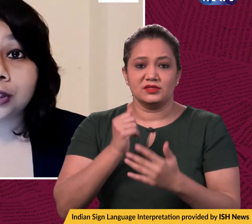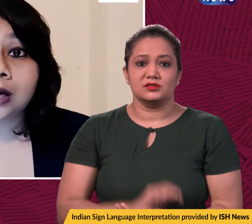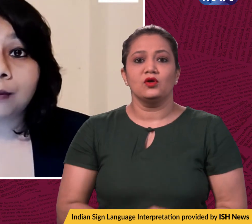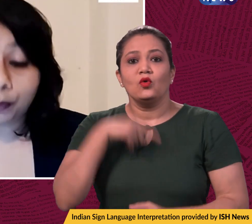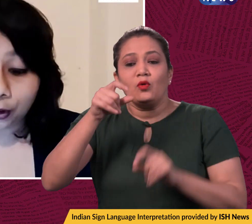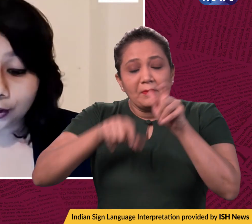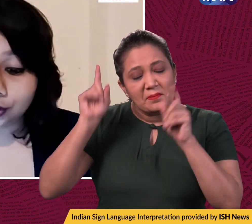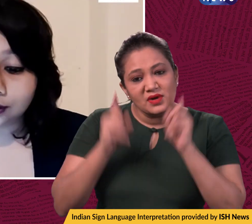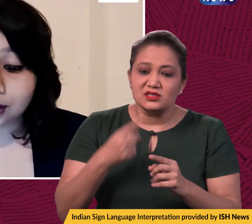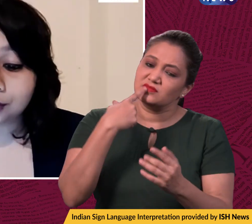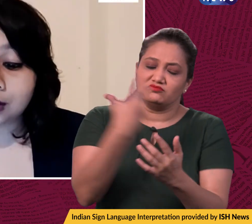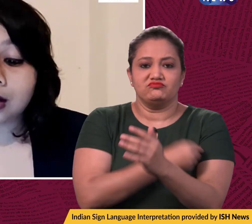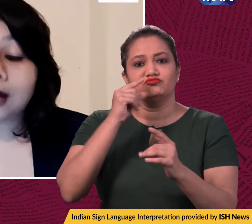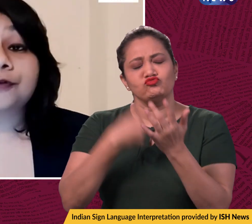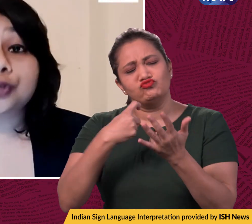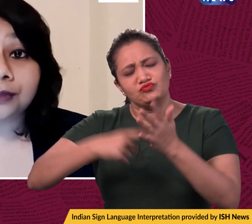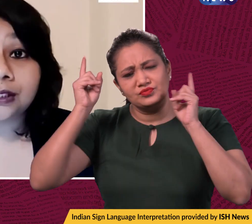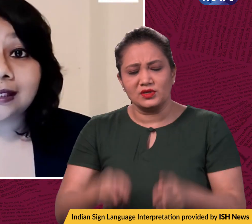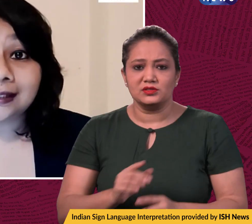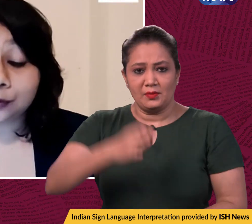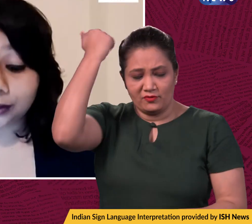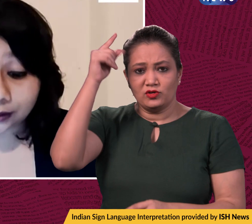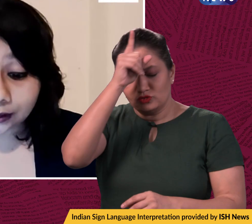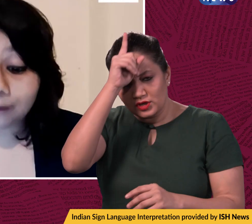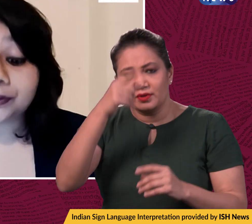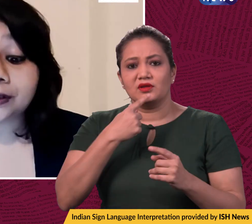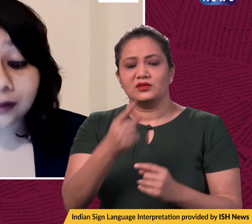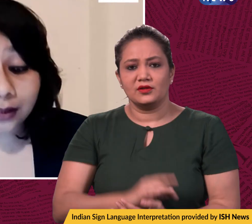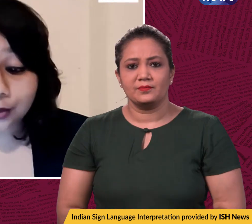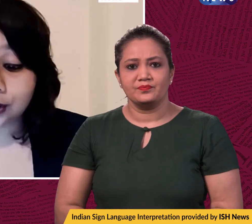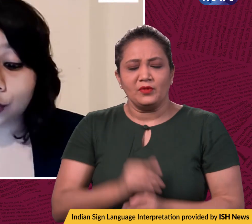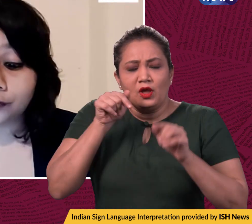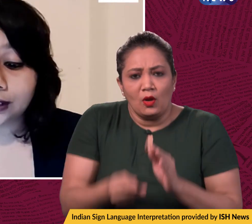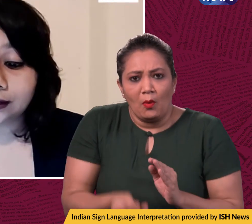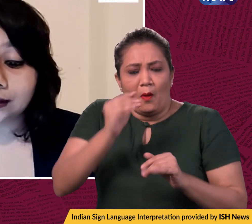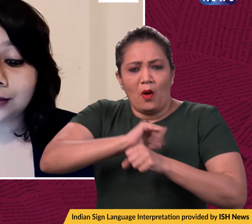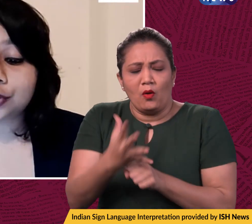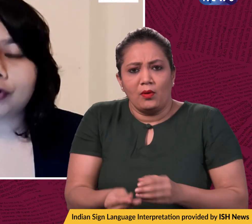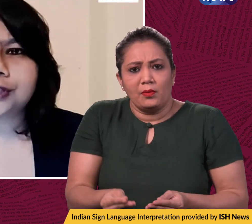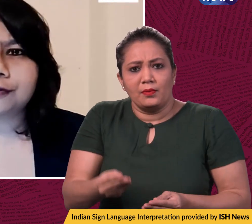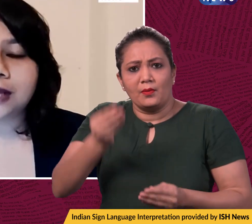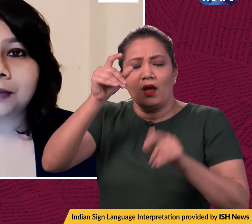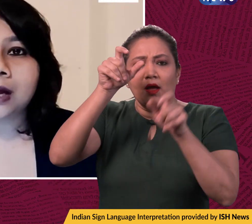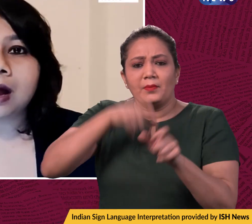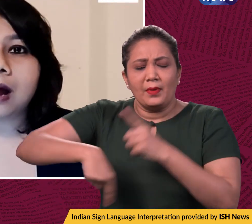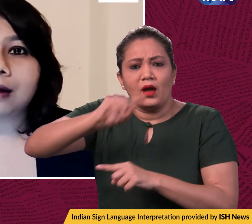population. This comes after Germany is witnessing a surge in COVID cases and the majority of them are